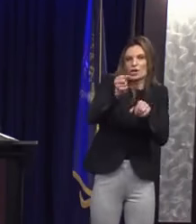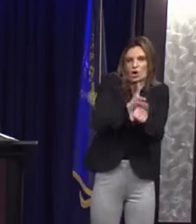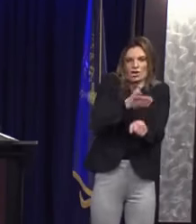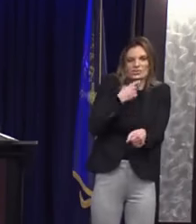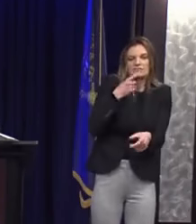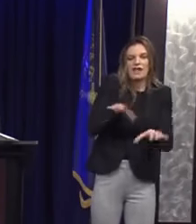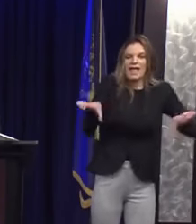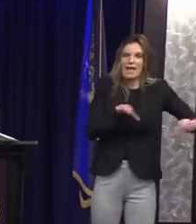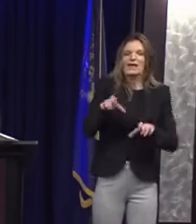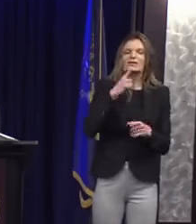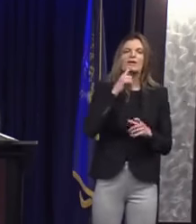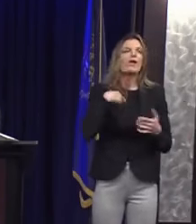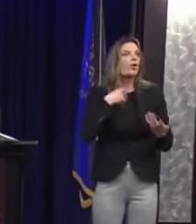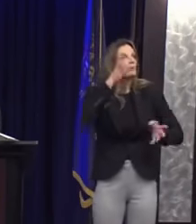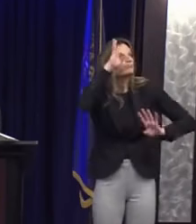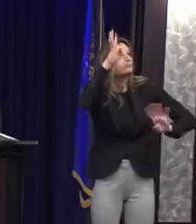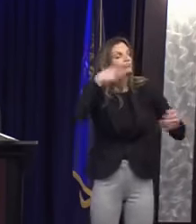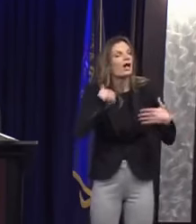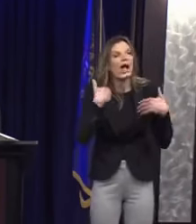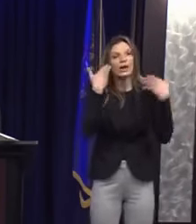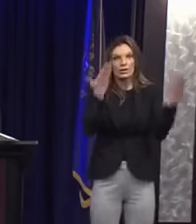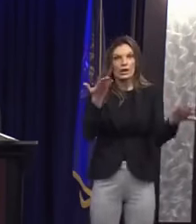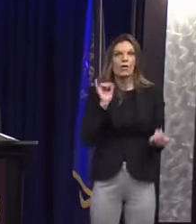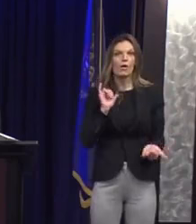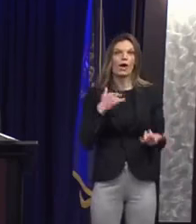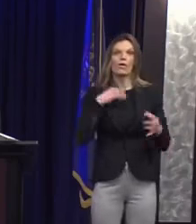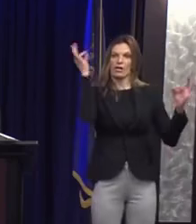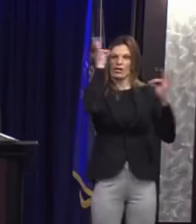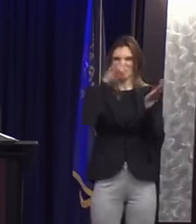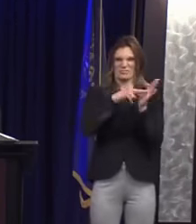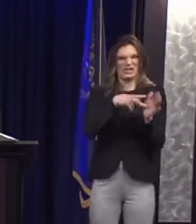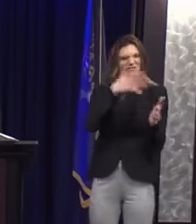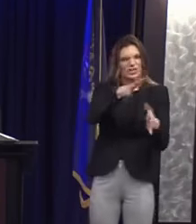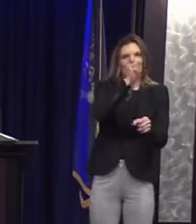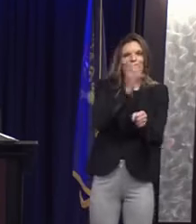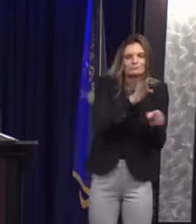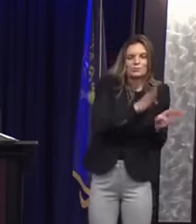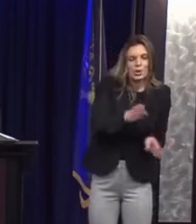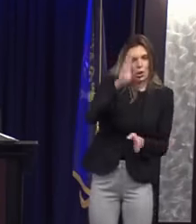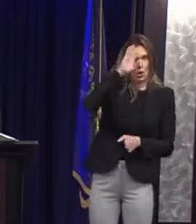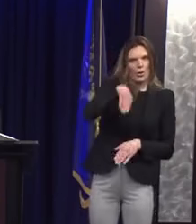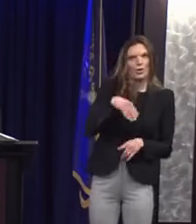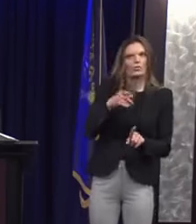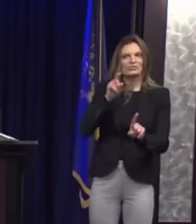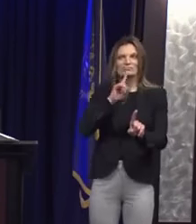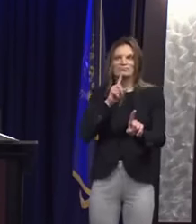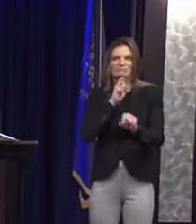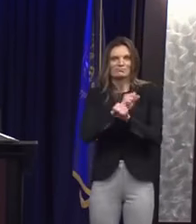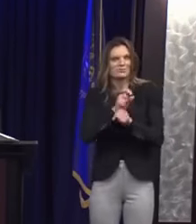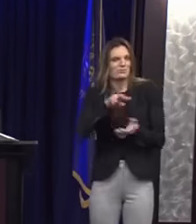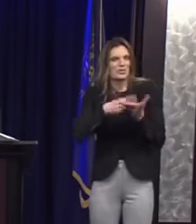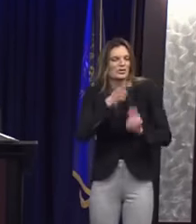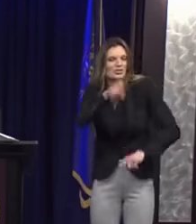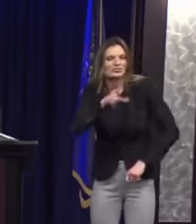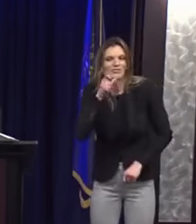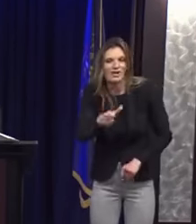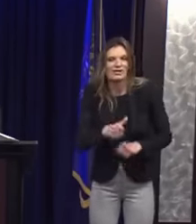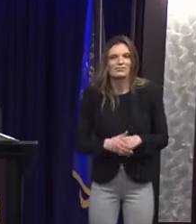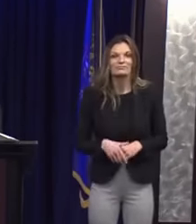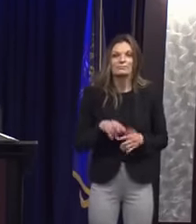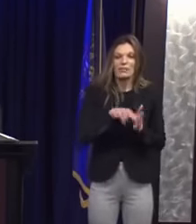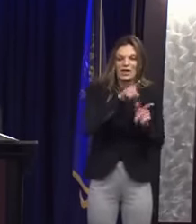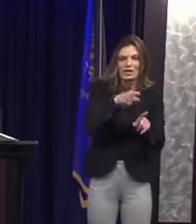Tissinger was interviewed as part of our investigation and he denied ever encouraging anyone to violate the laws